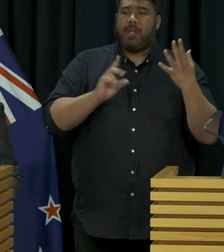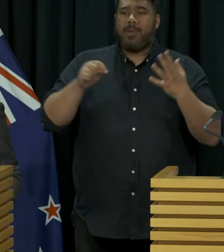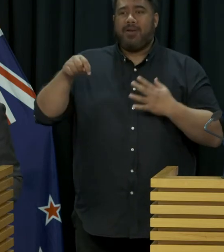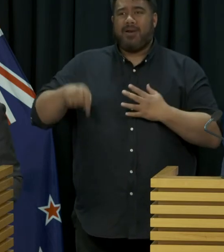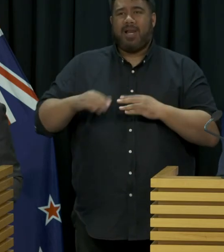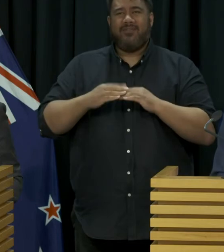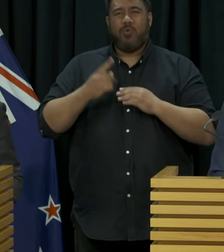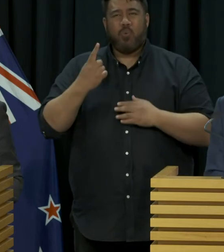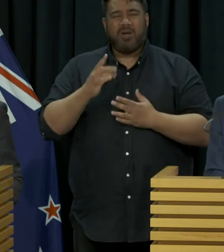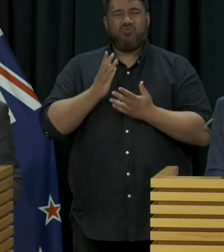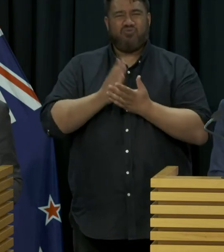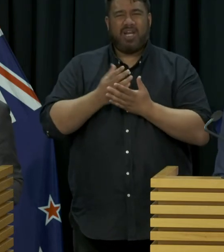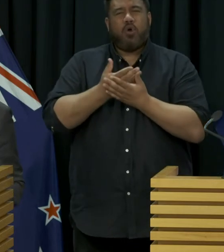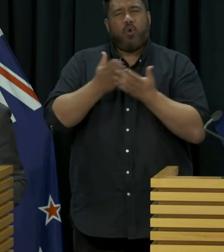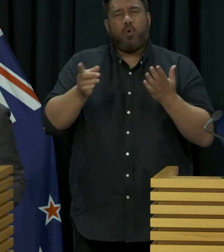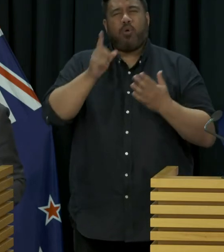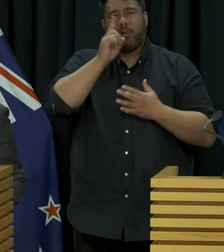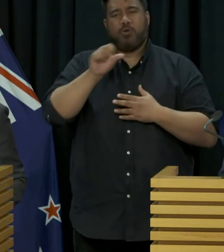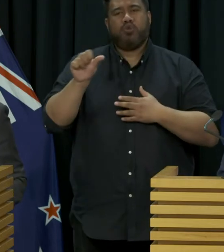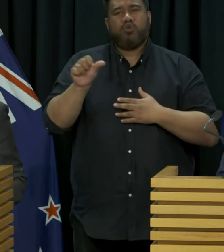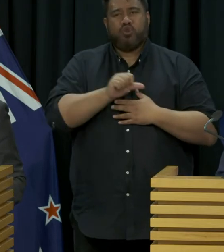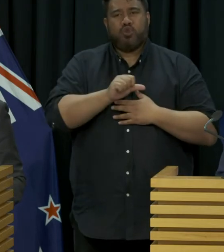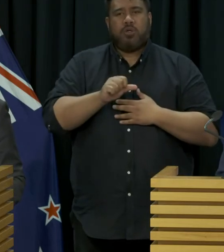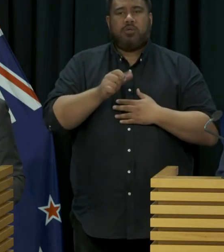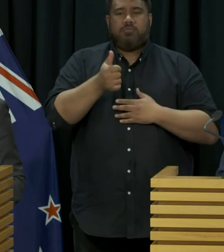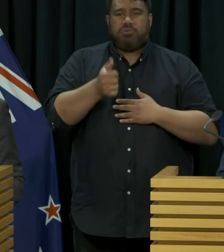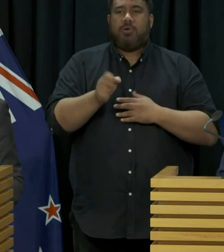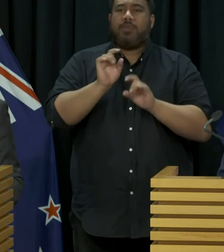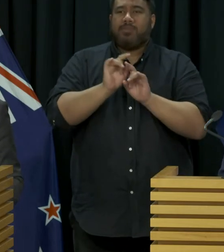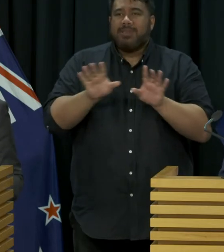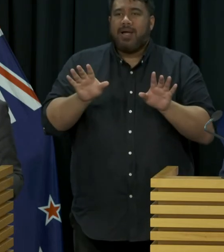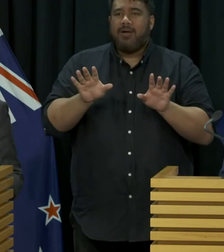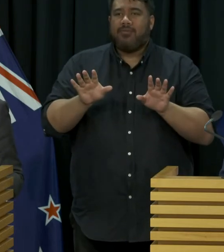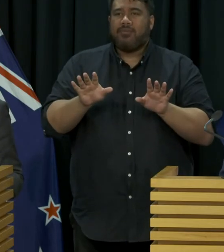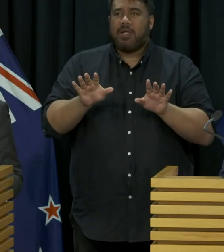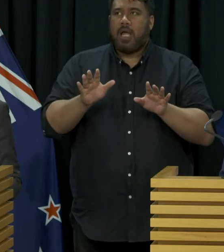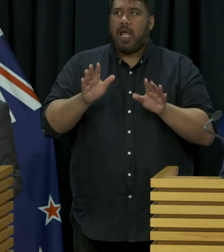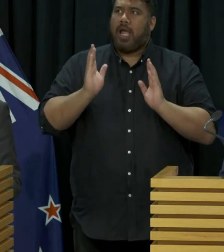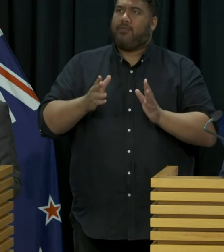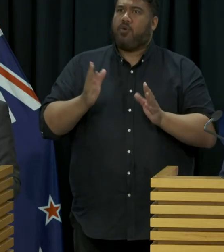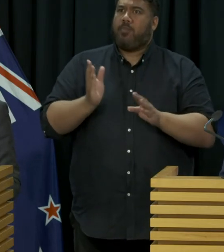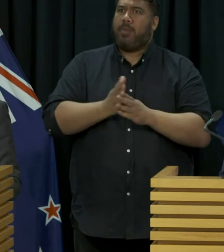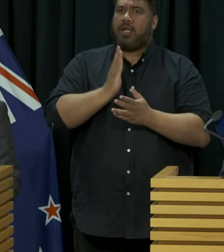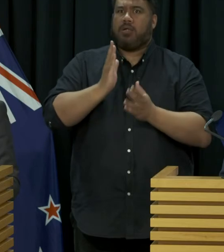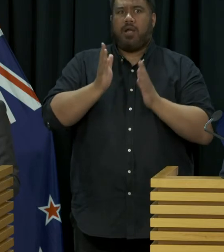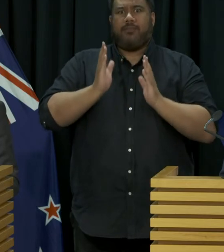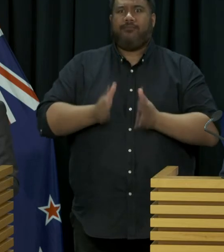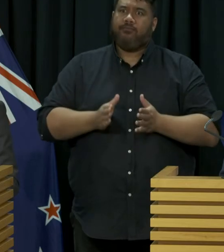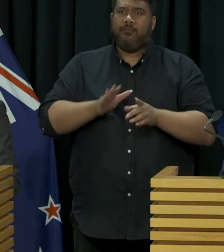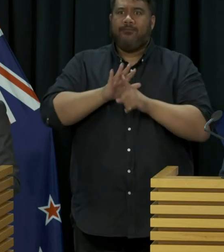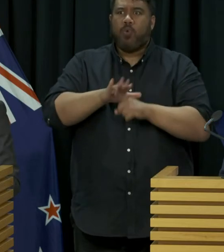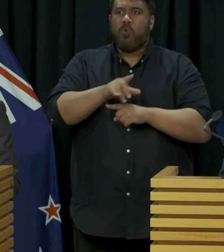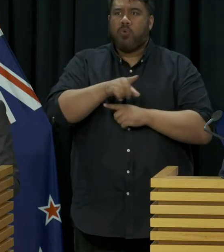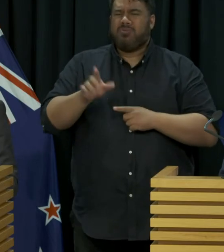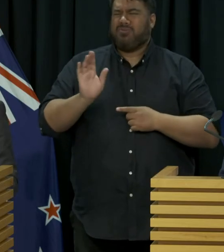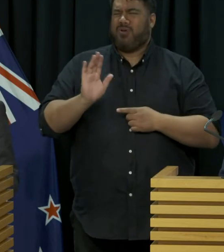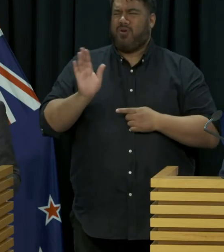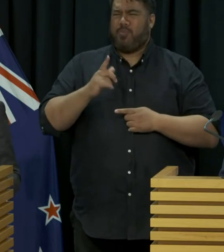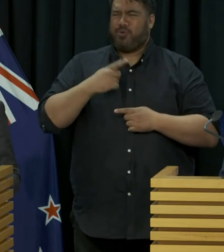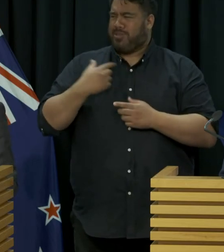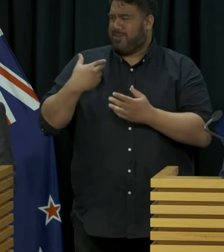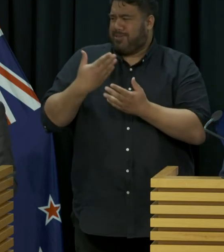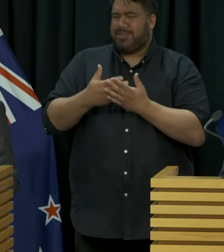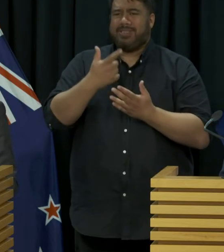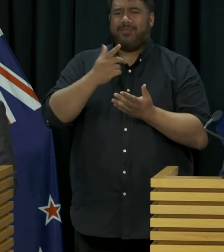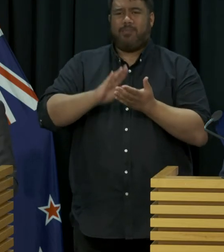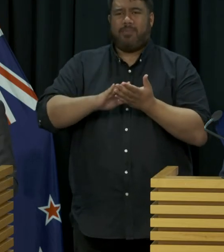play their part here we shouldn't need to make it compulsory for people to be doing the right thing I think New Zealanders have shown over the last seven months that